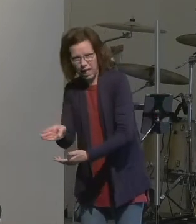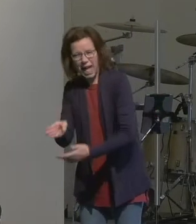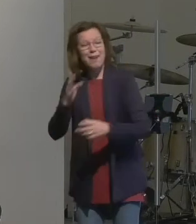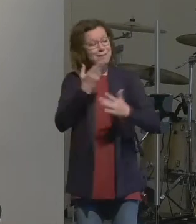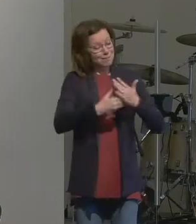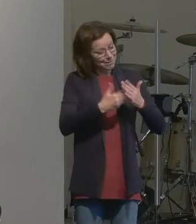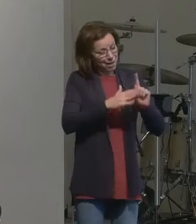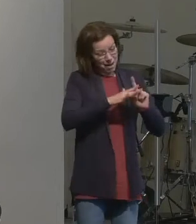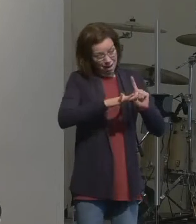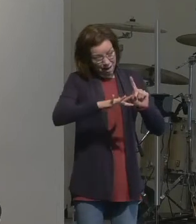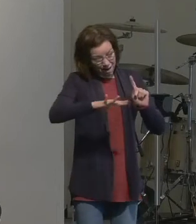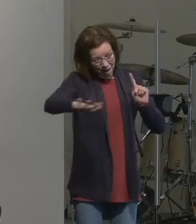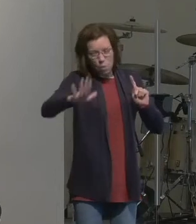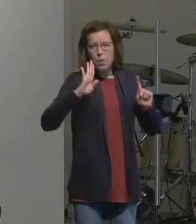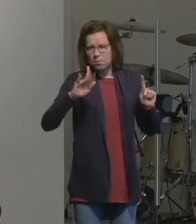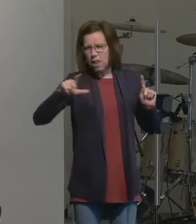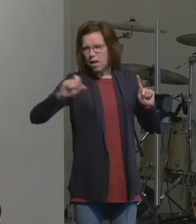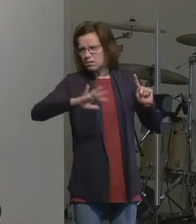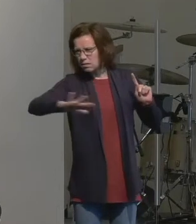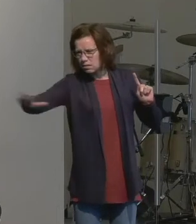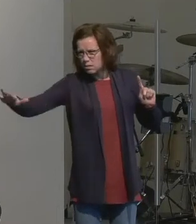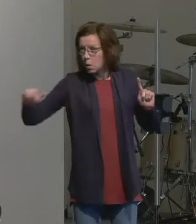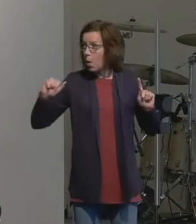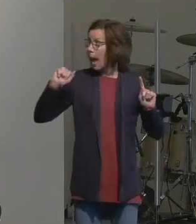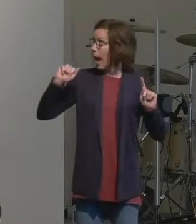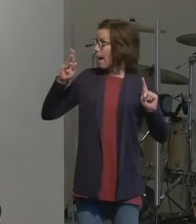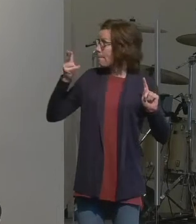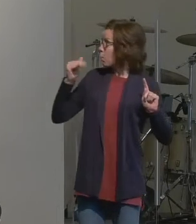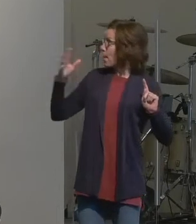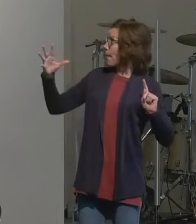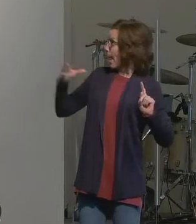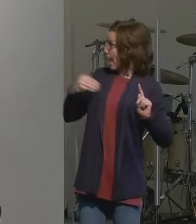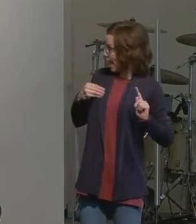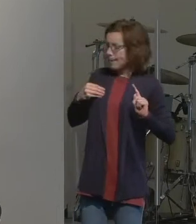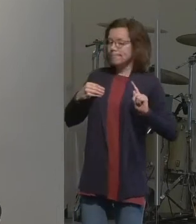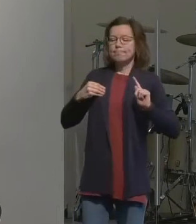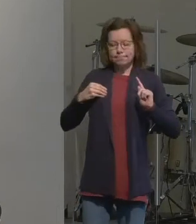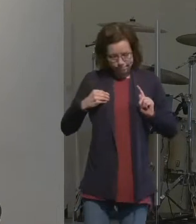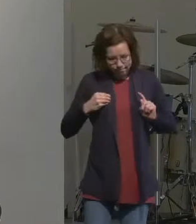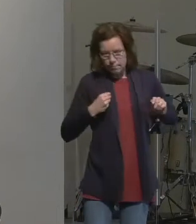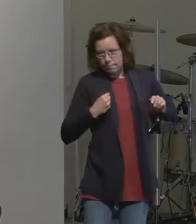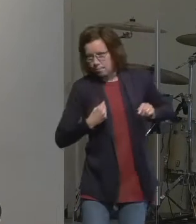told him, and Lot went with him. I want to stop right there.